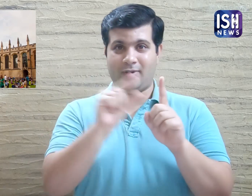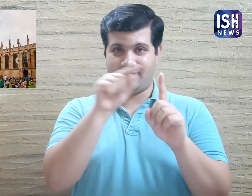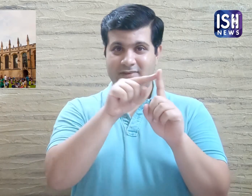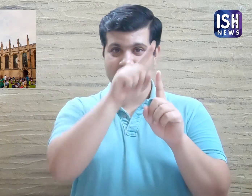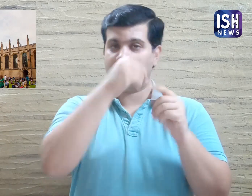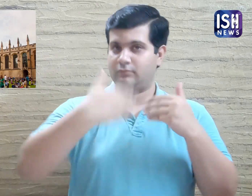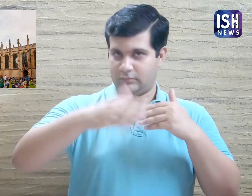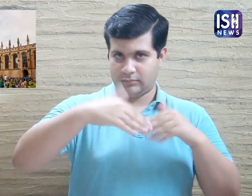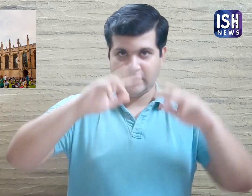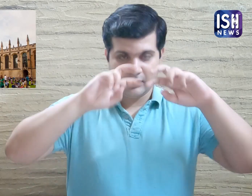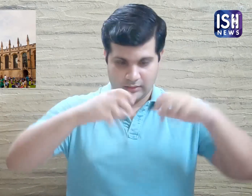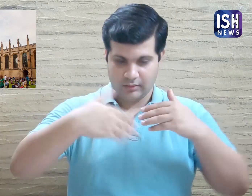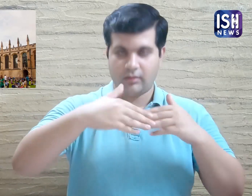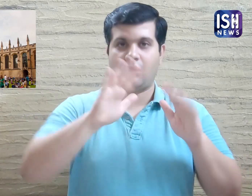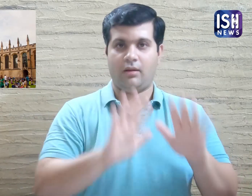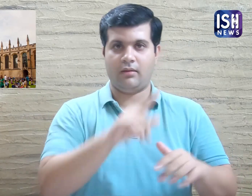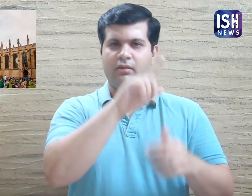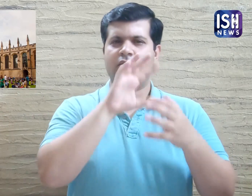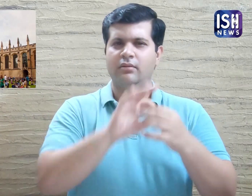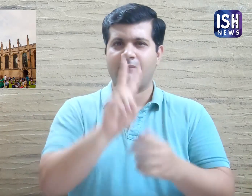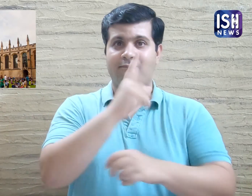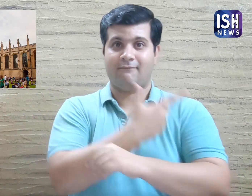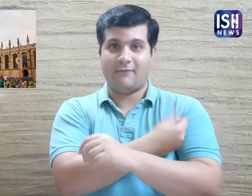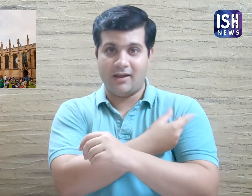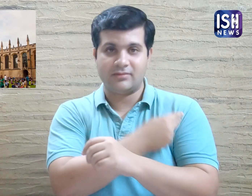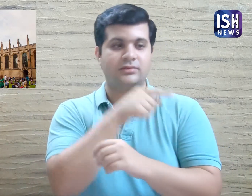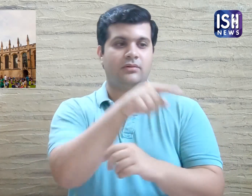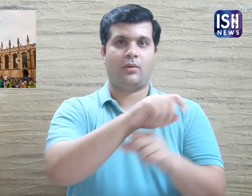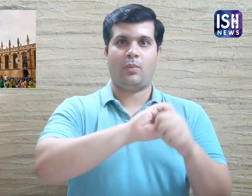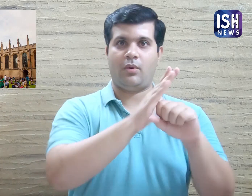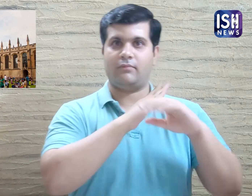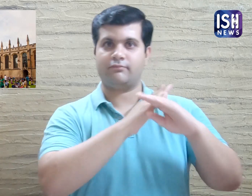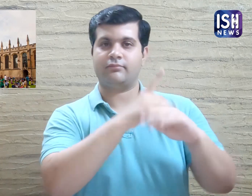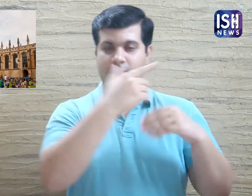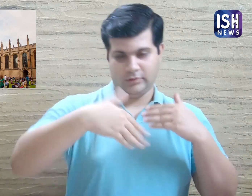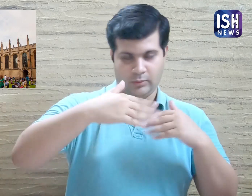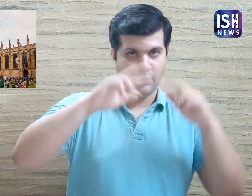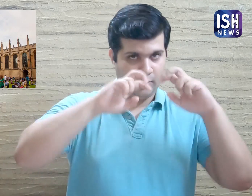Oxford University is researching on making a vaccine for COVID-19.